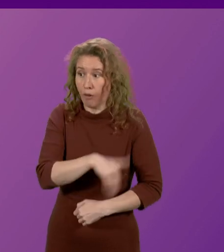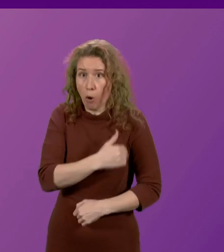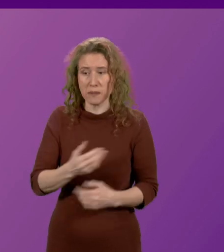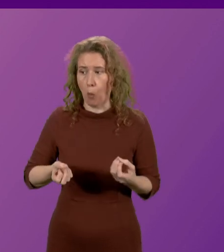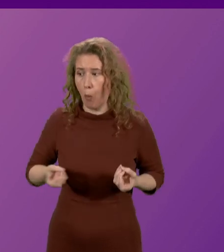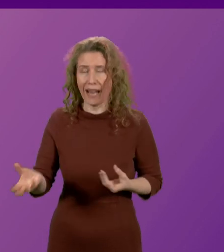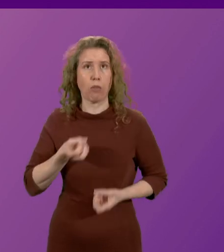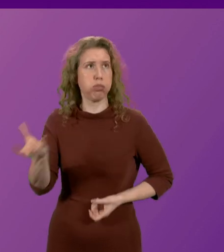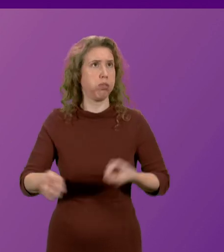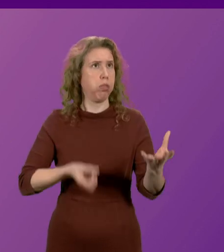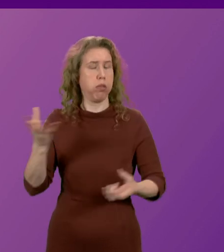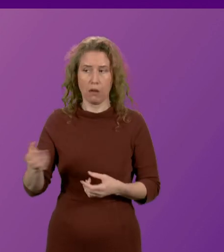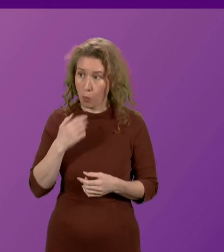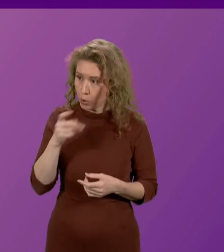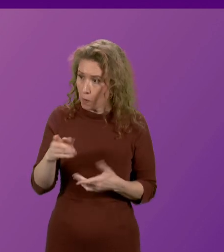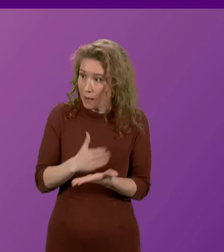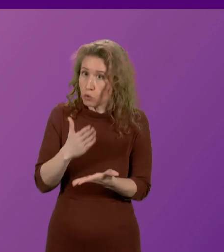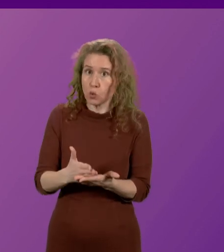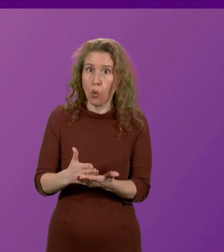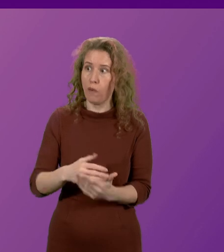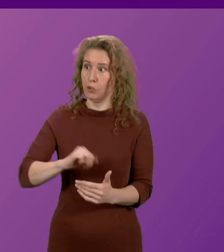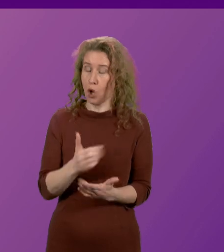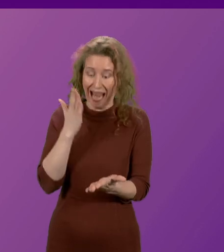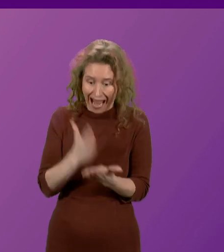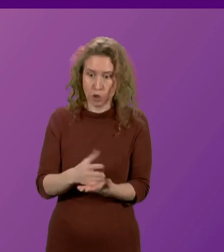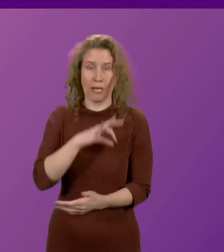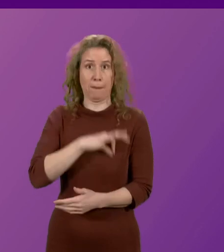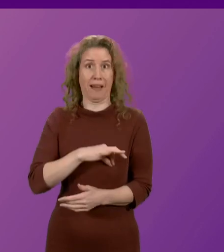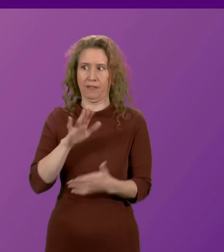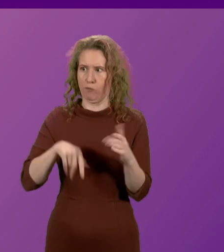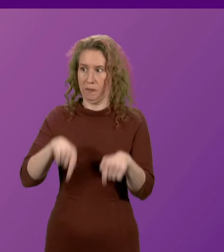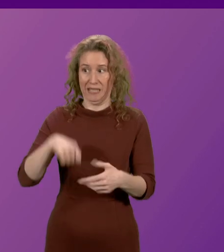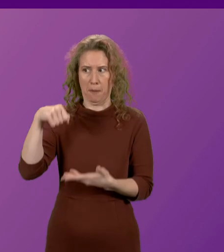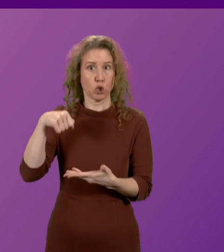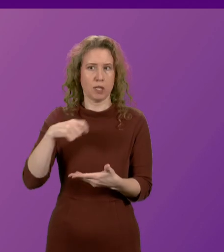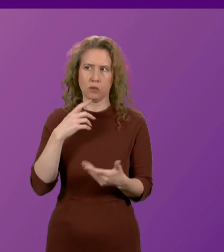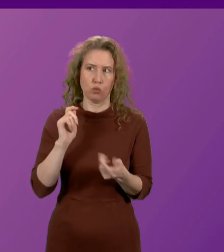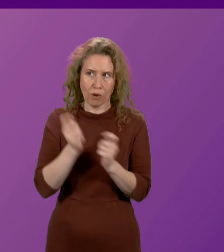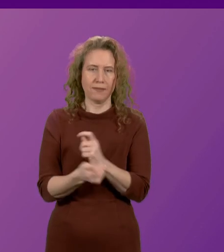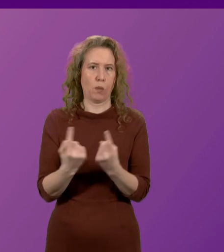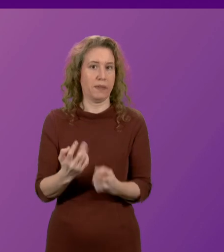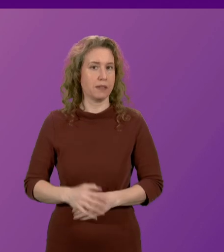waste and ensure that Scots benefit from this transformative budget? First Minister.